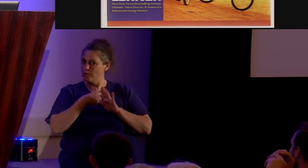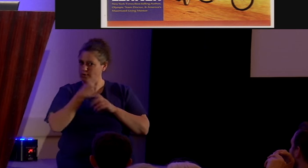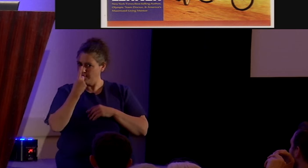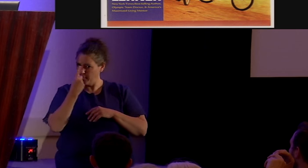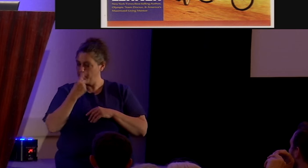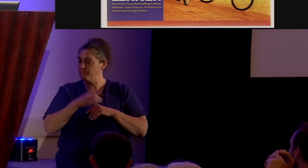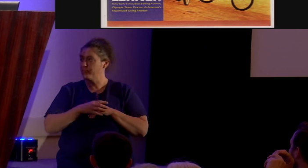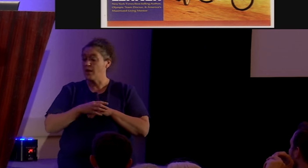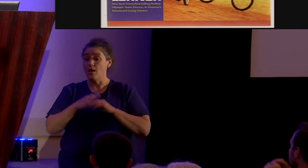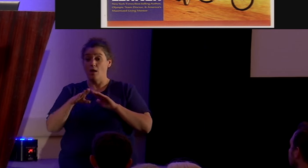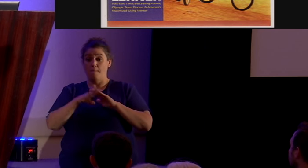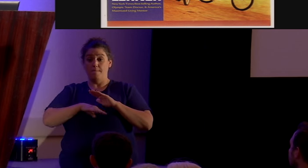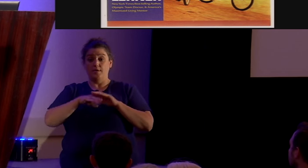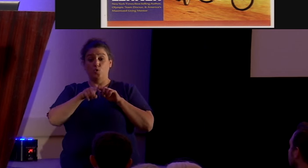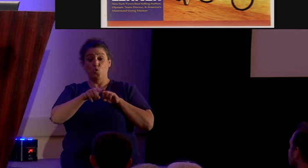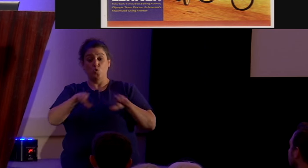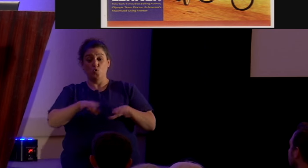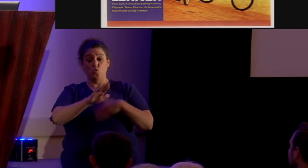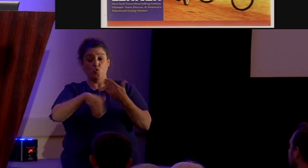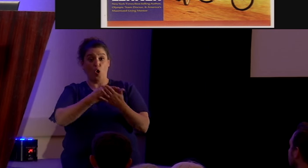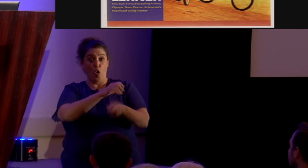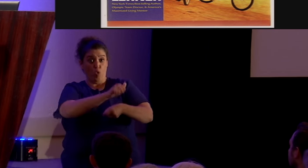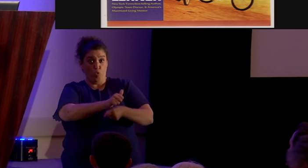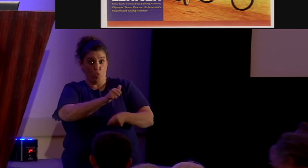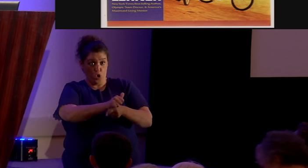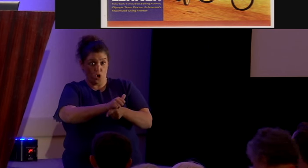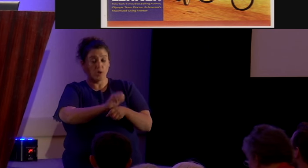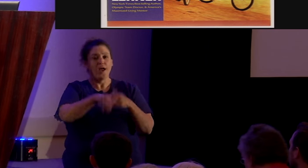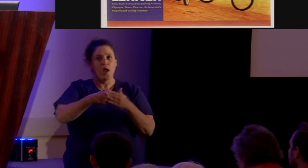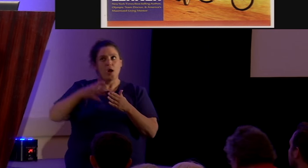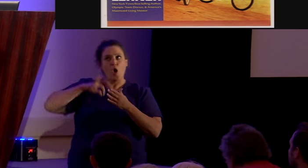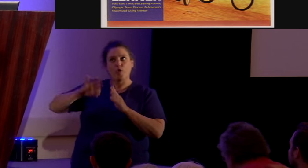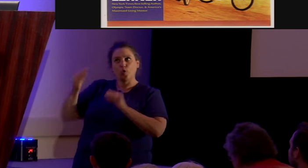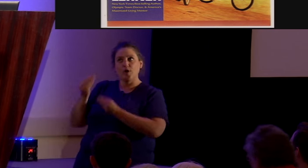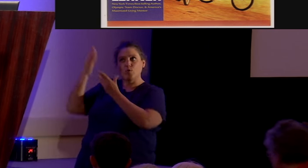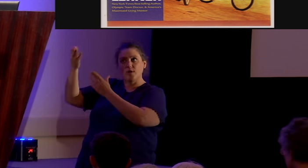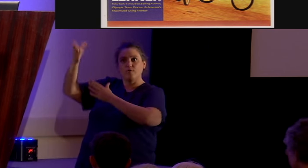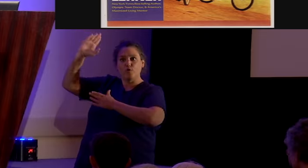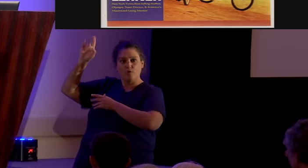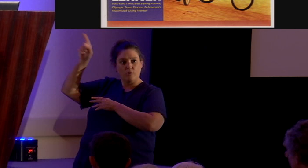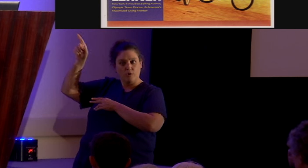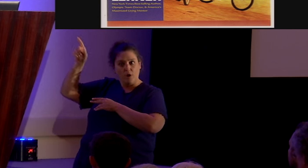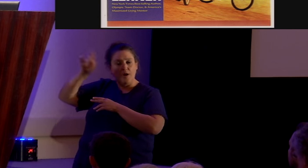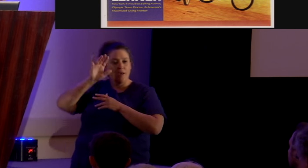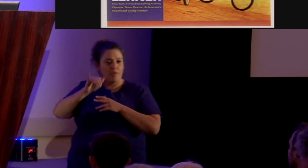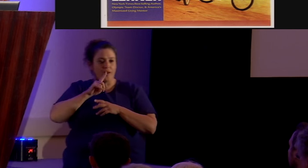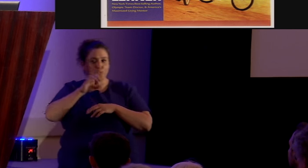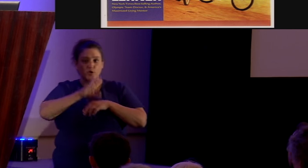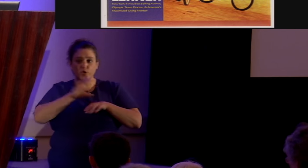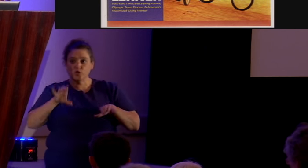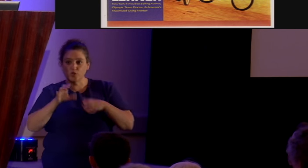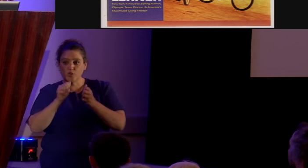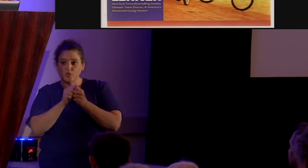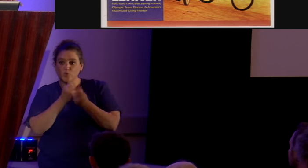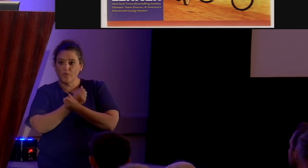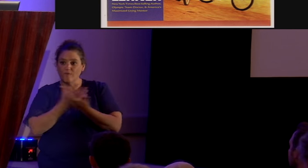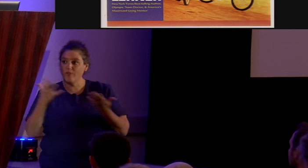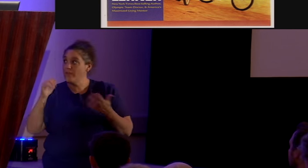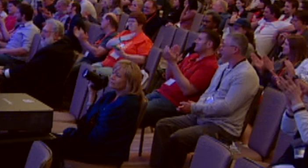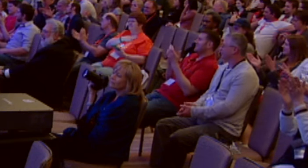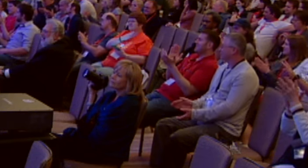Essentially, you do all the work, and you give God all the credit, which is exactly what the church does with everything else.